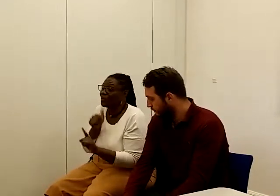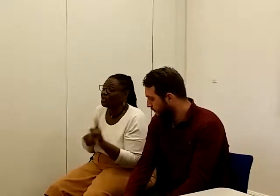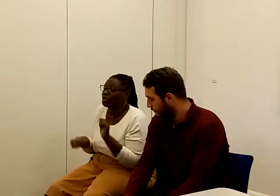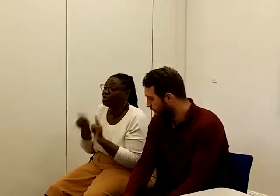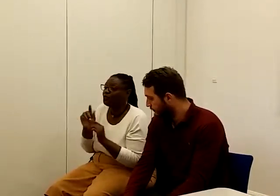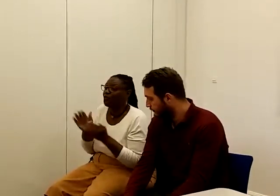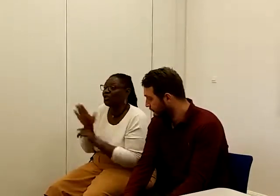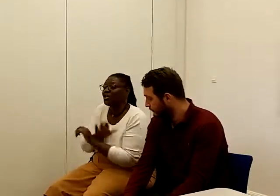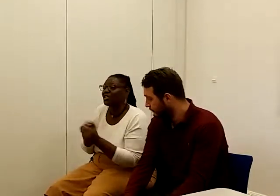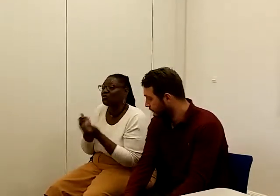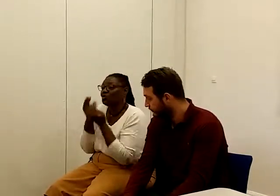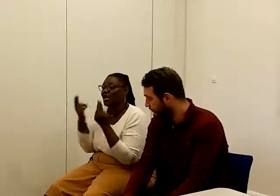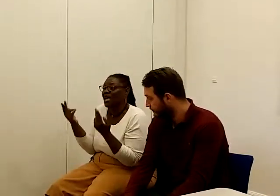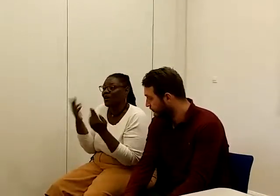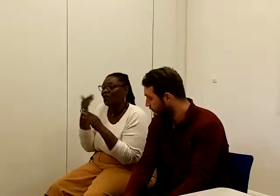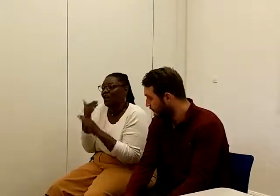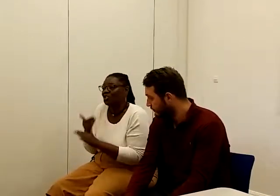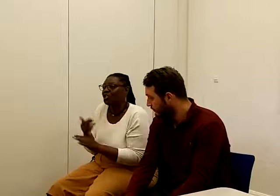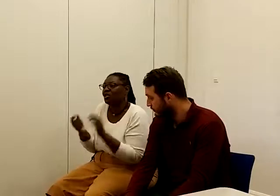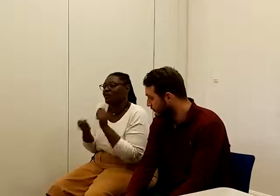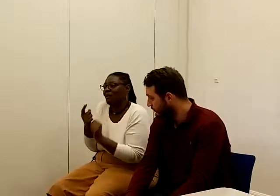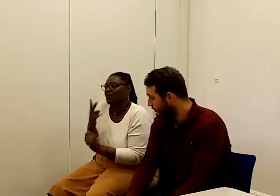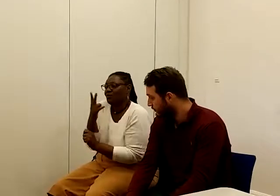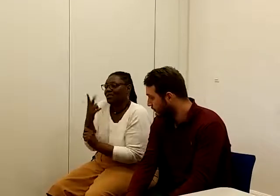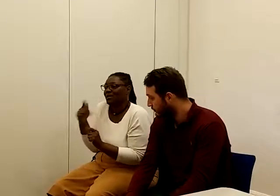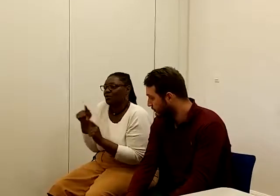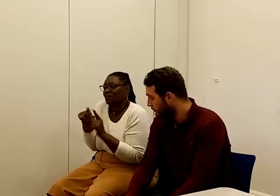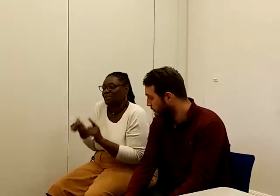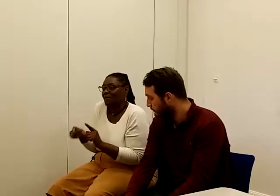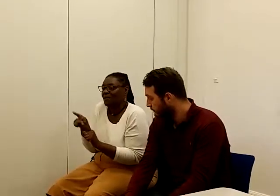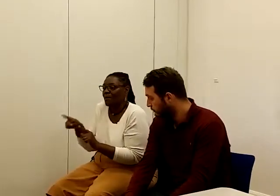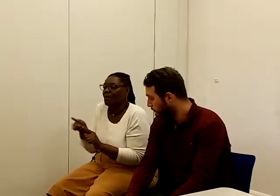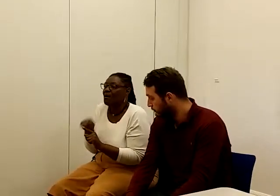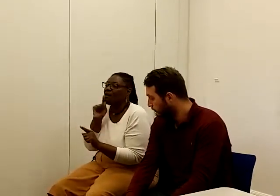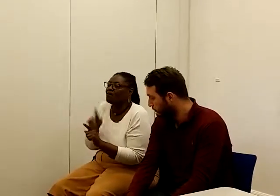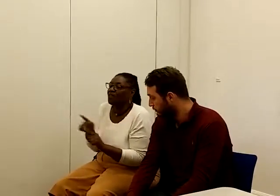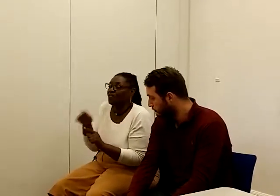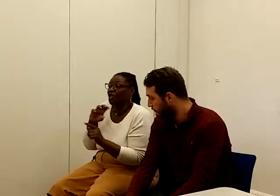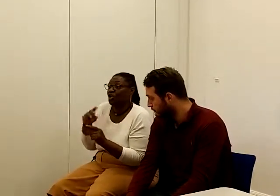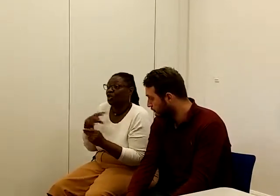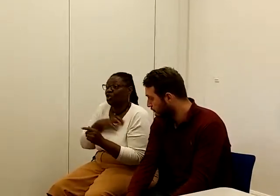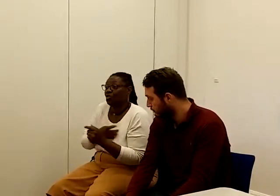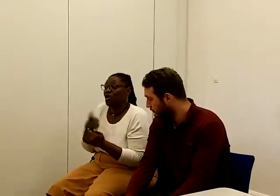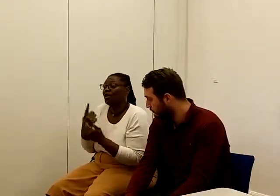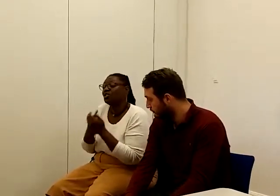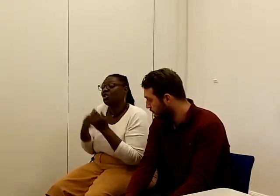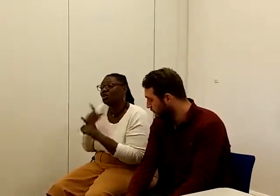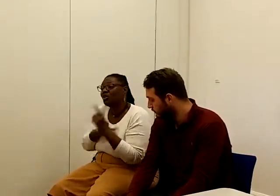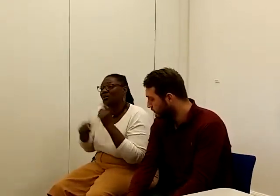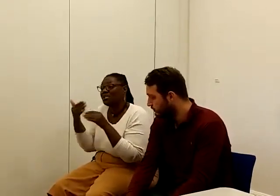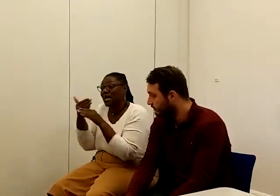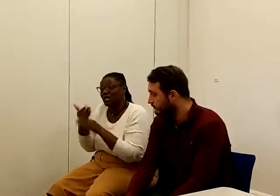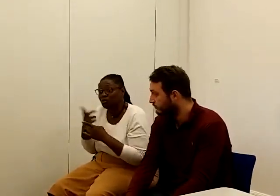national DAB action on the 2nd of December for the United Community Action. Is everyone in agreement with that?